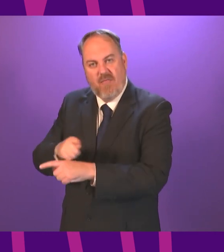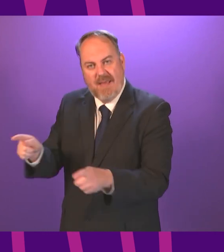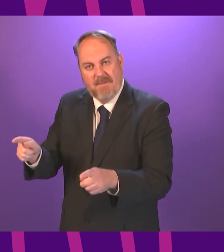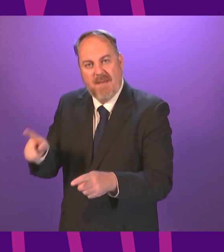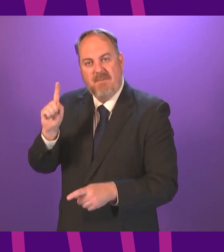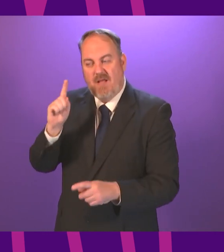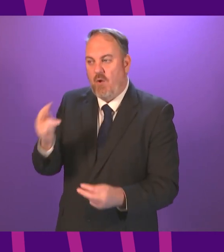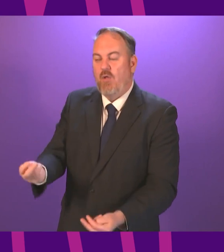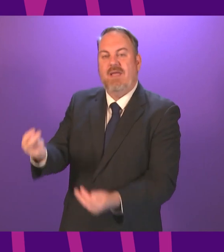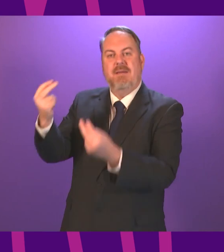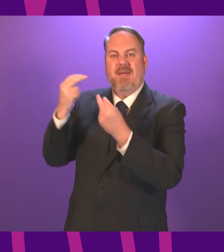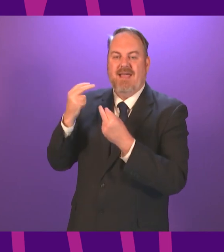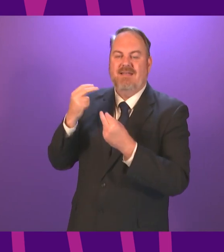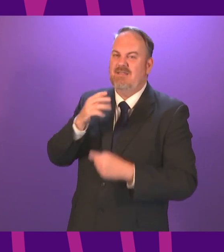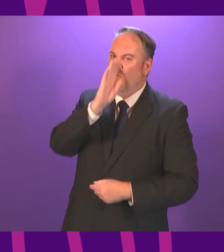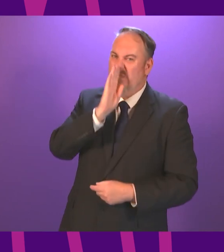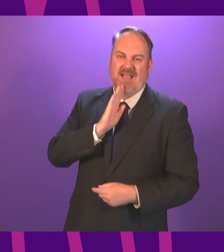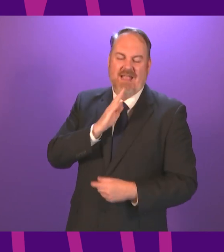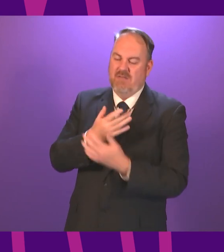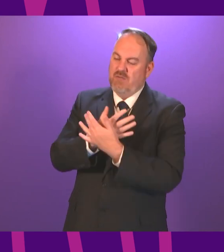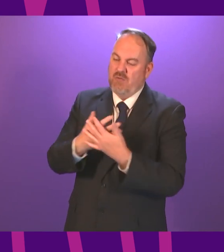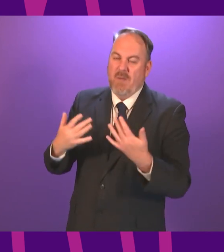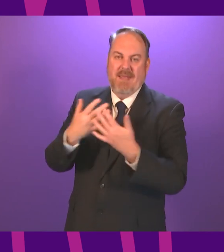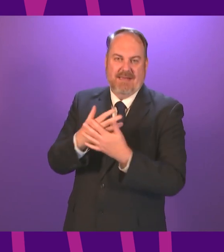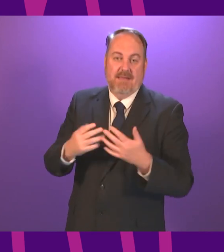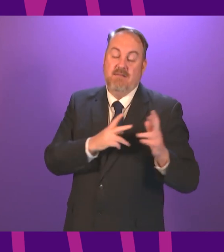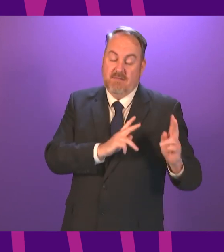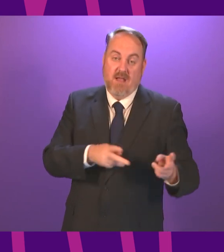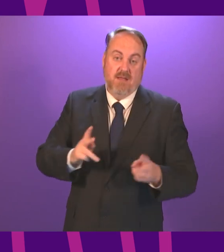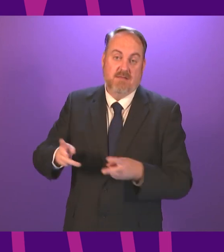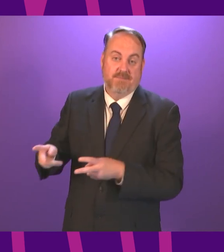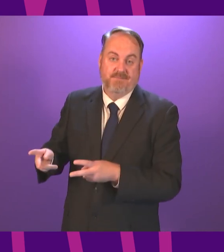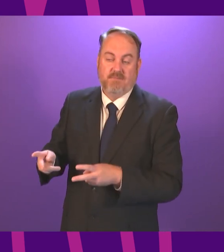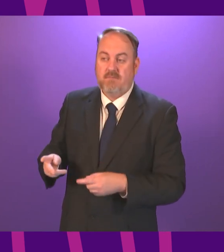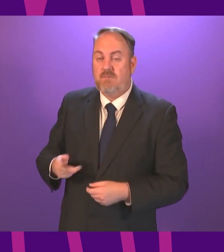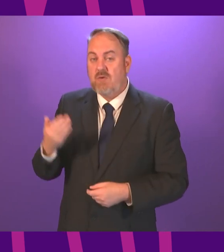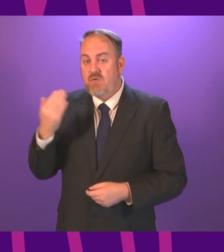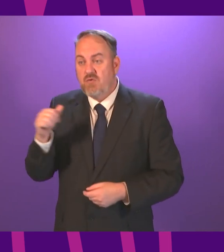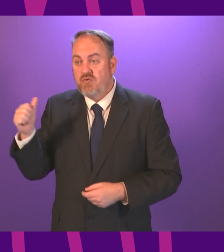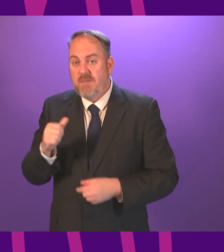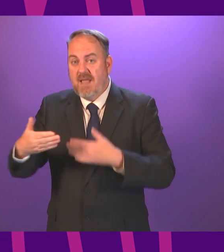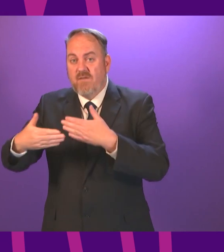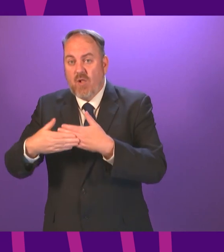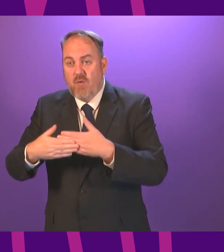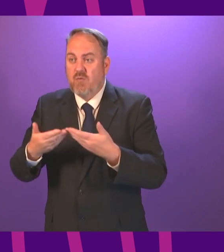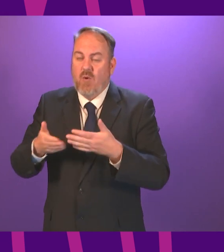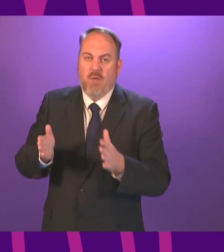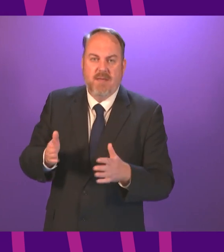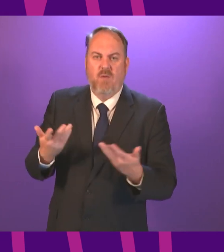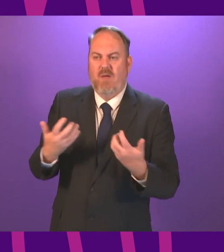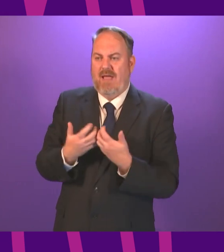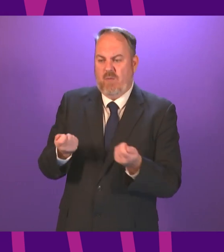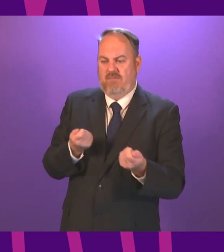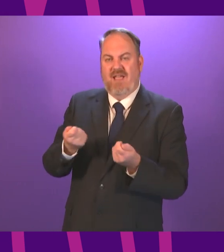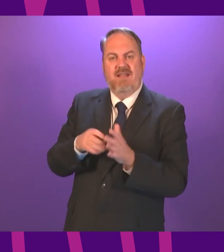desperately sad that so many people died whether schools should have been open or closed and how exams should have been dealt with has also